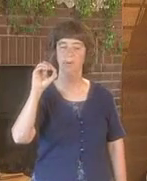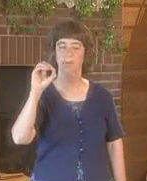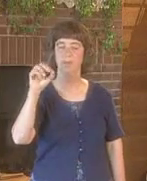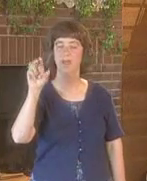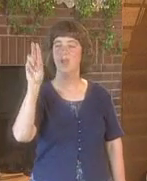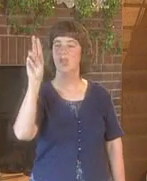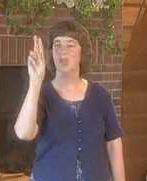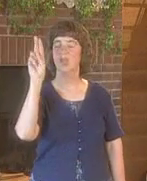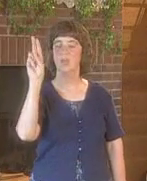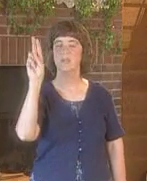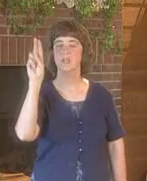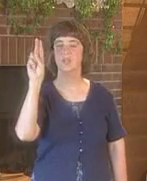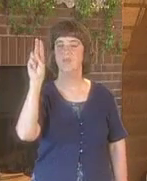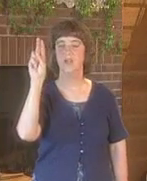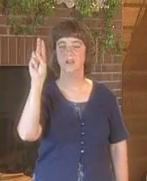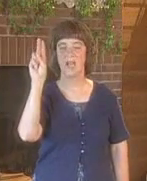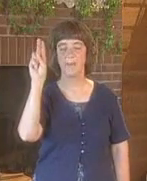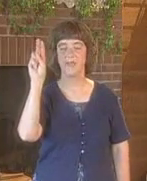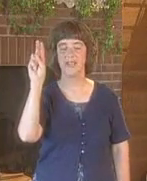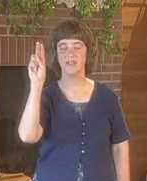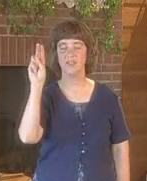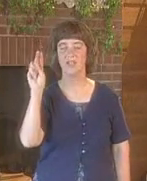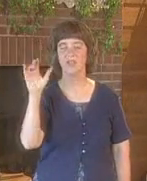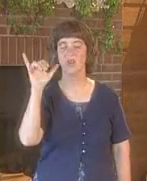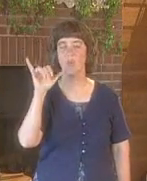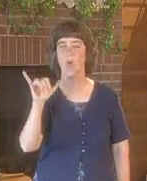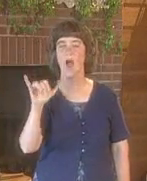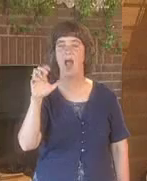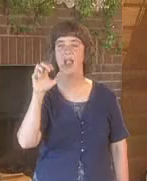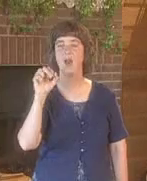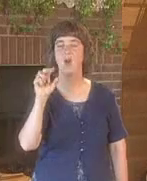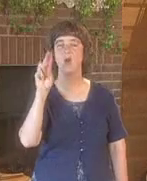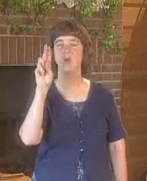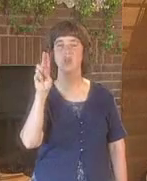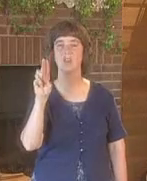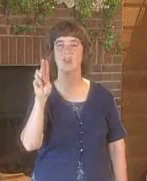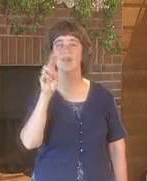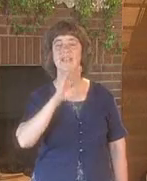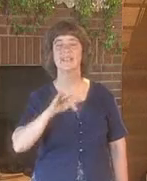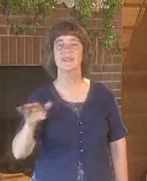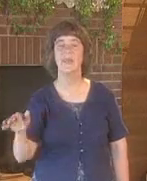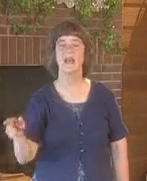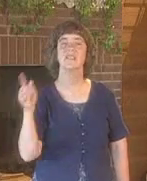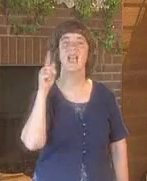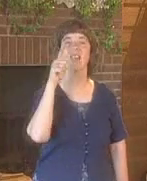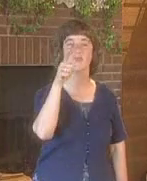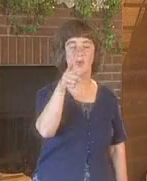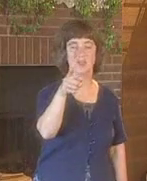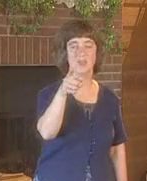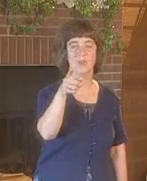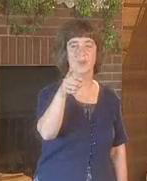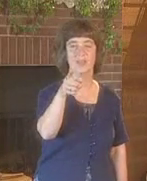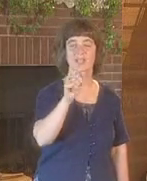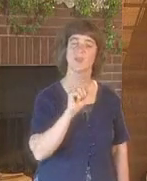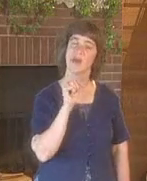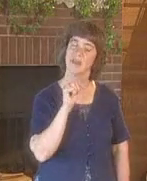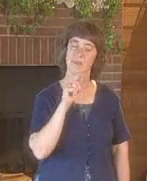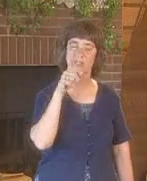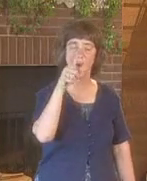O-U is the two fingers up and touching. So Y-O-U spells, and you point to the person. It's one time it's